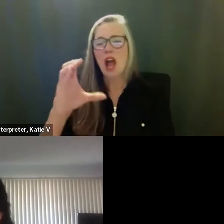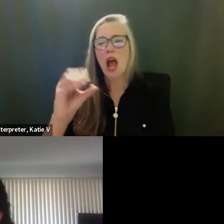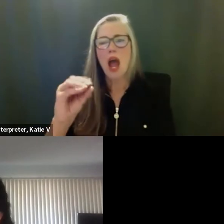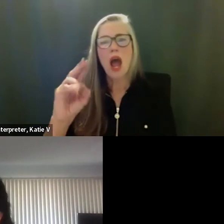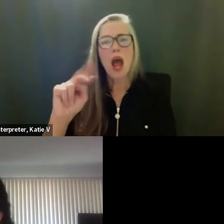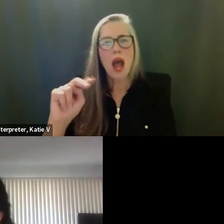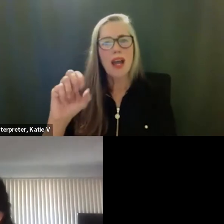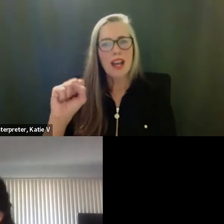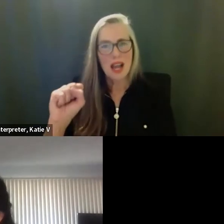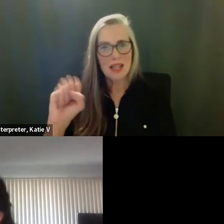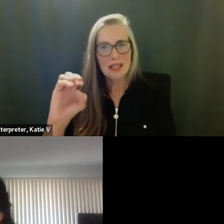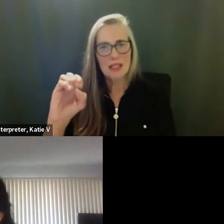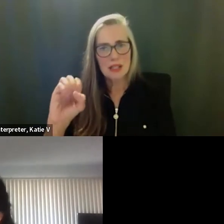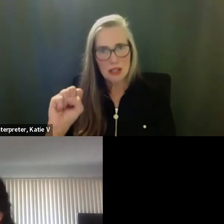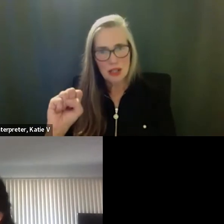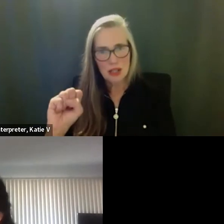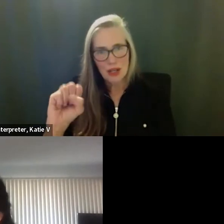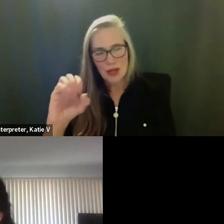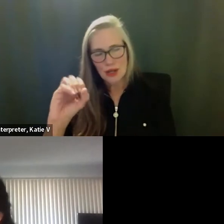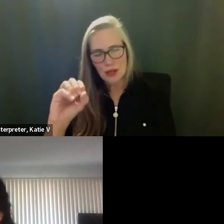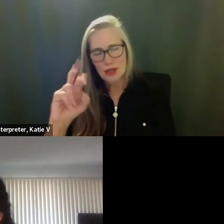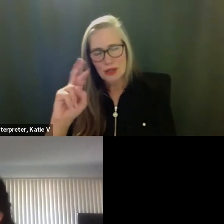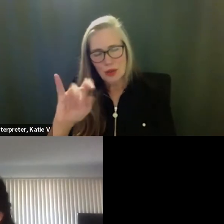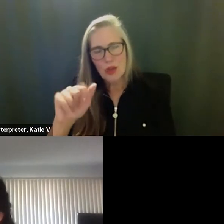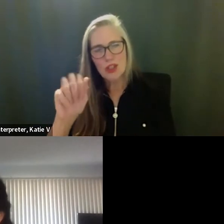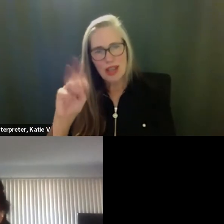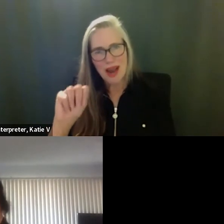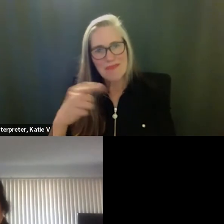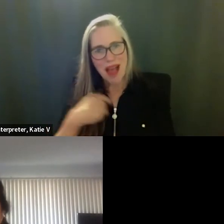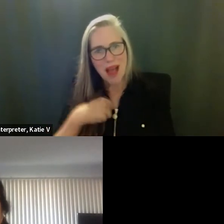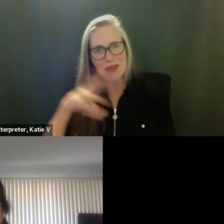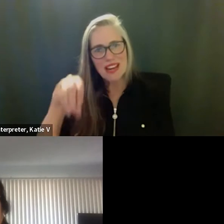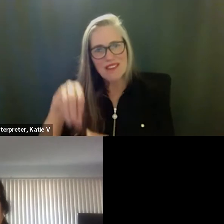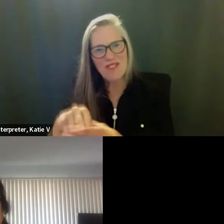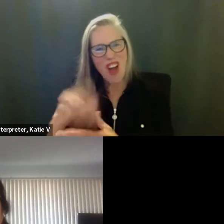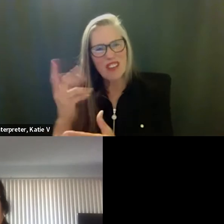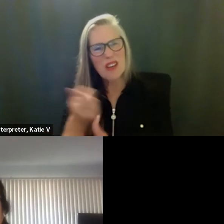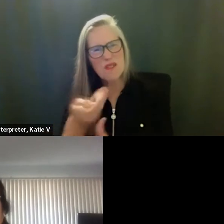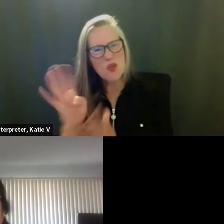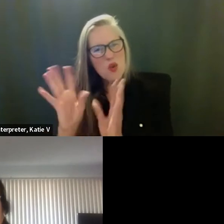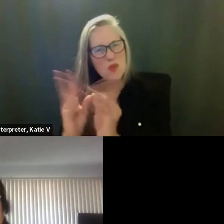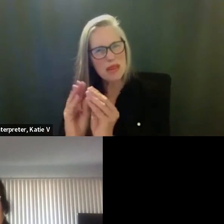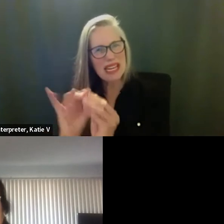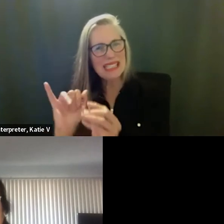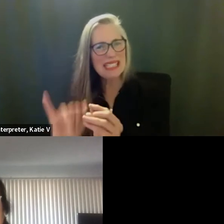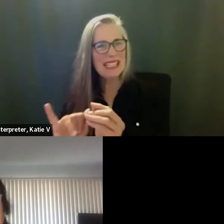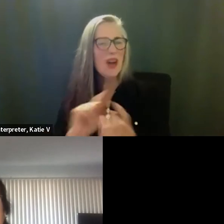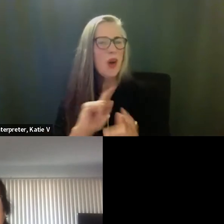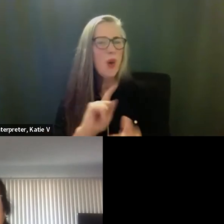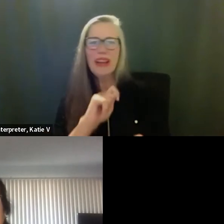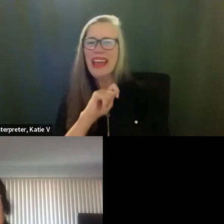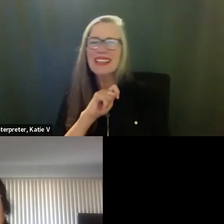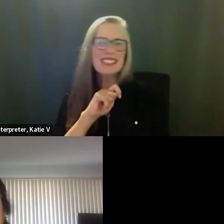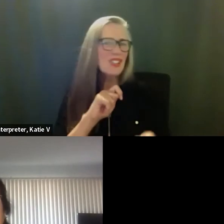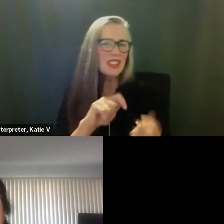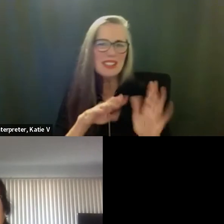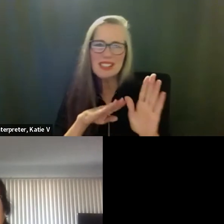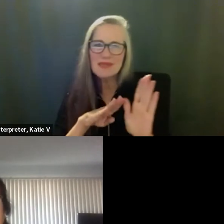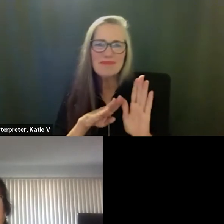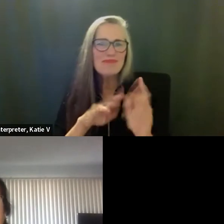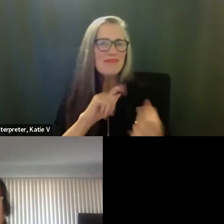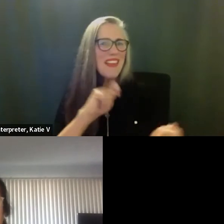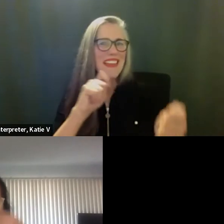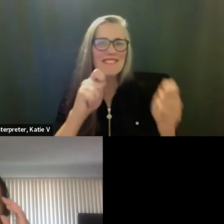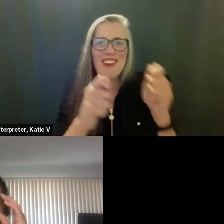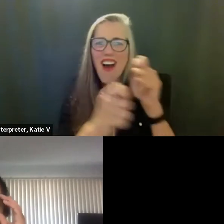way, uh, about what's happening. It's evolving. I can say that much. Sounds great. My short, short tenure here, I can see it evolving